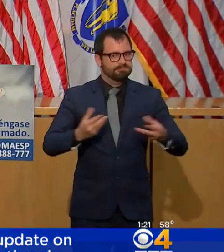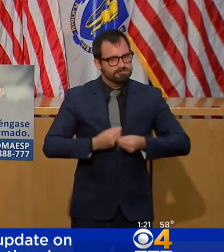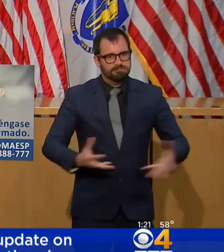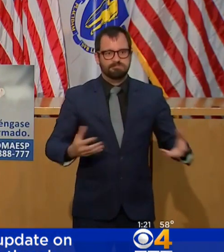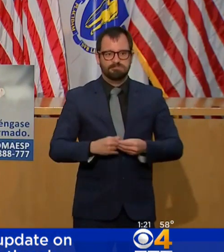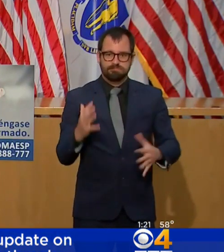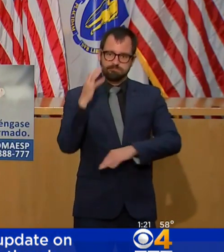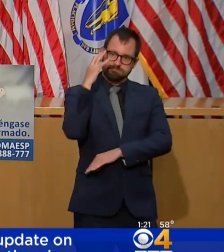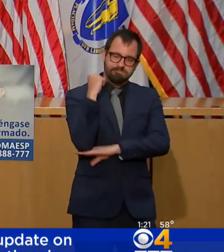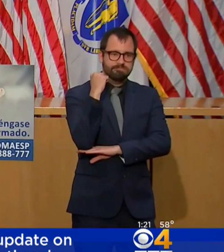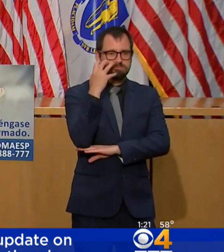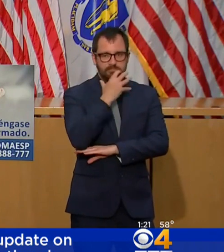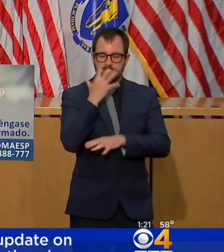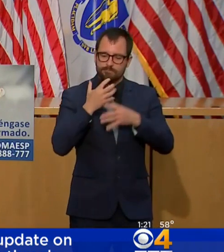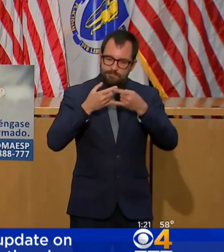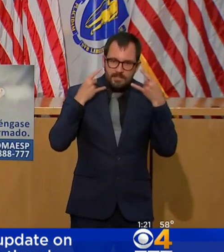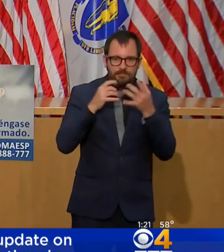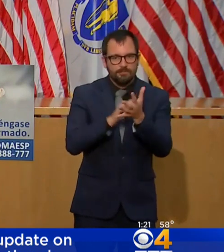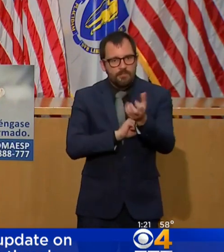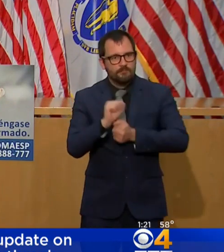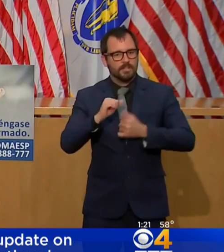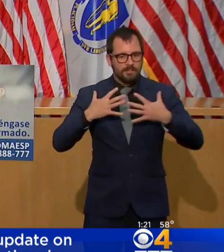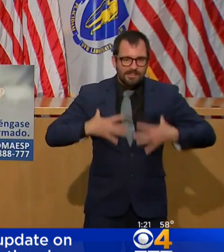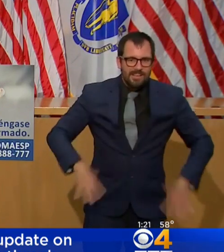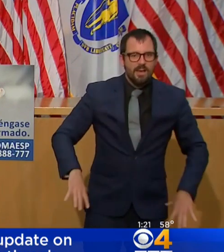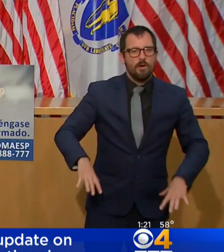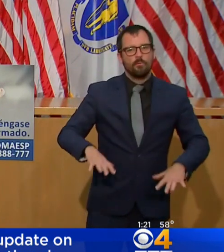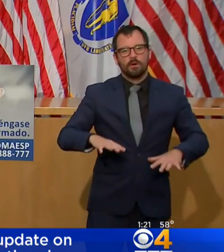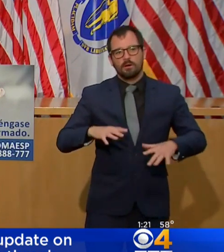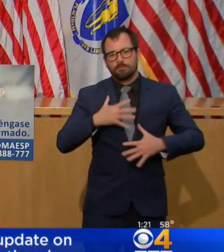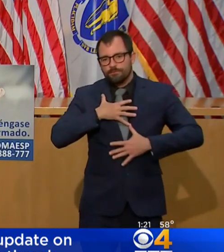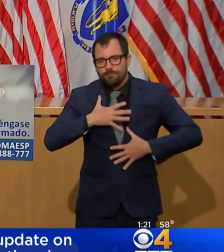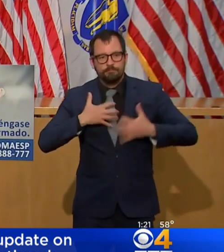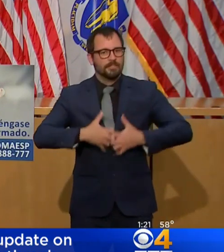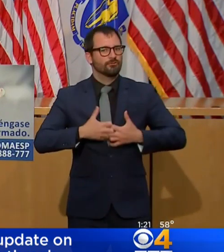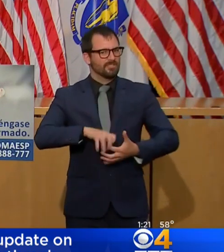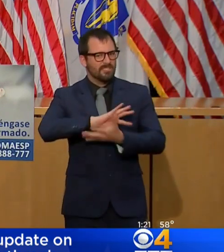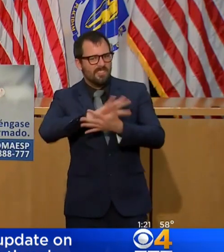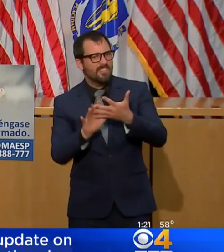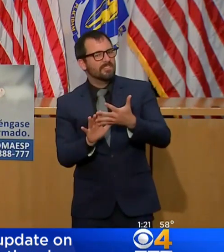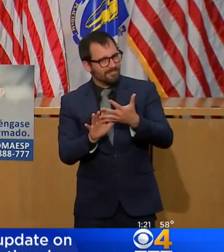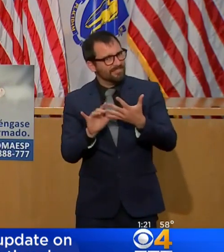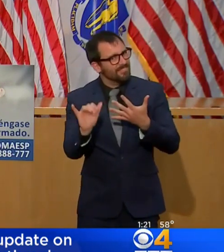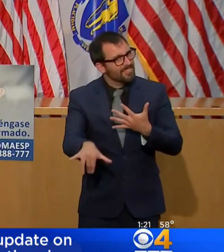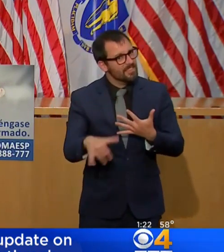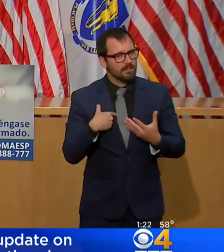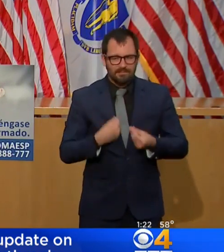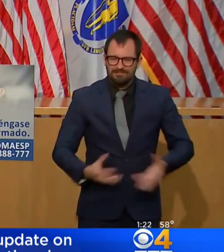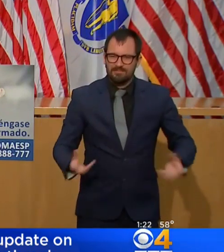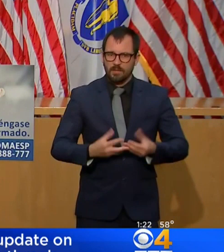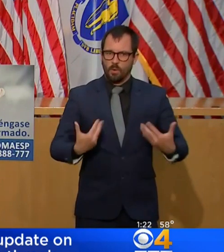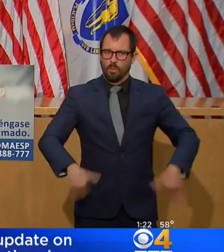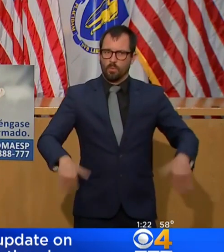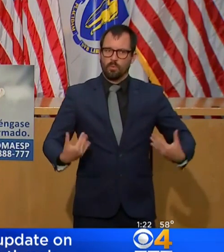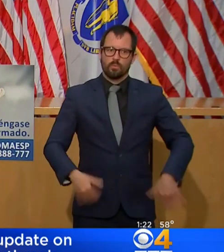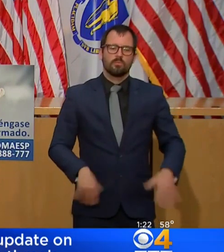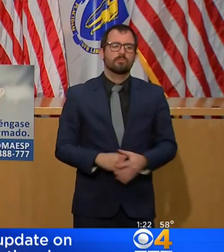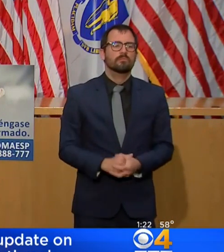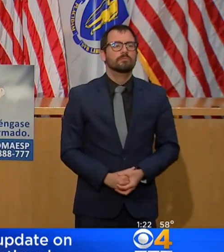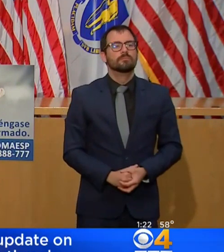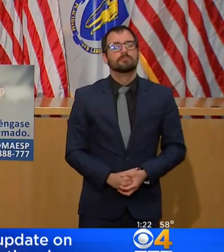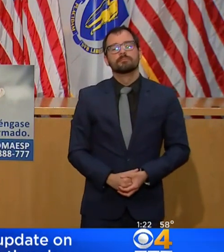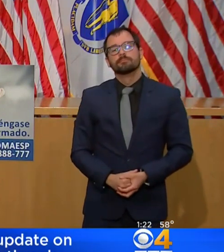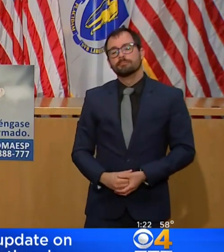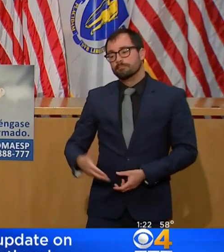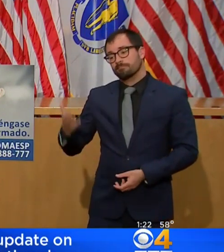masks, ventilators, and other gear and supplies. Since we launched the reopening advisory board on April 28th, the